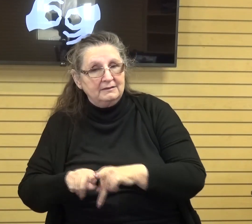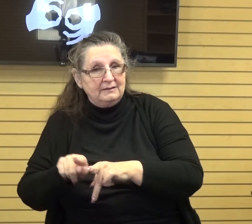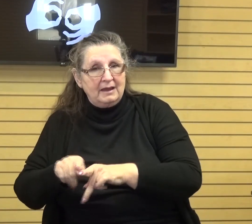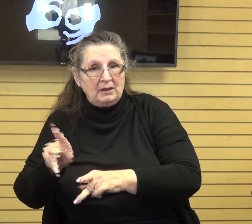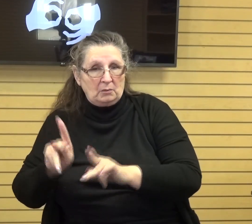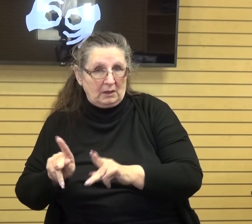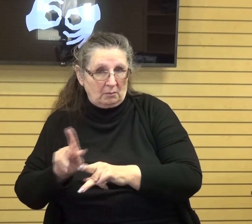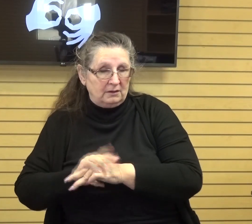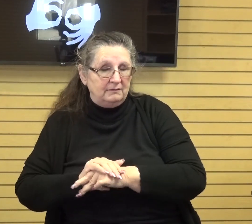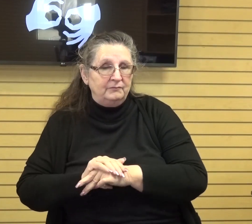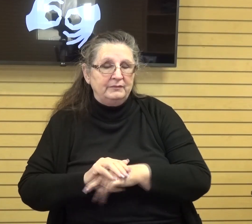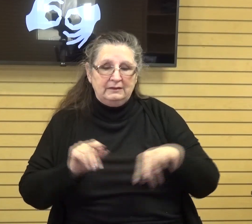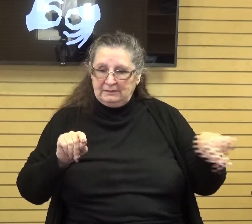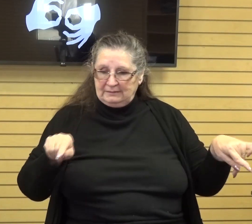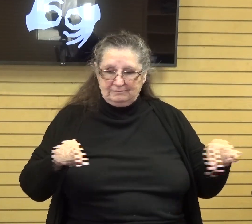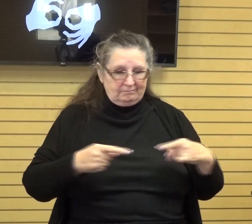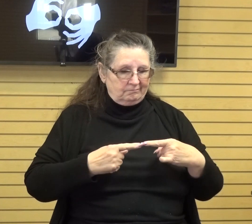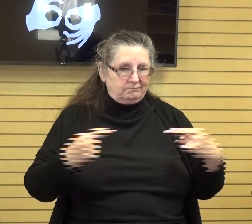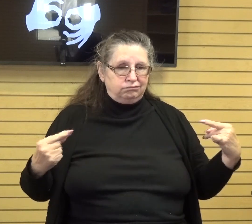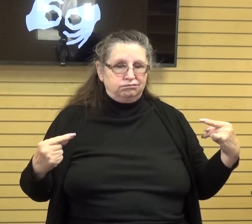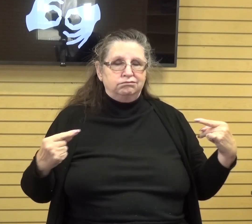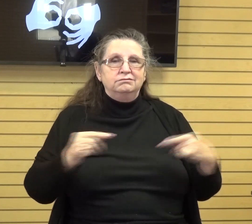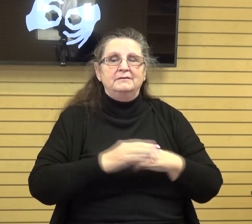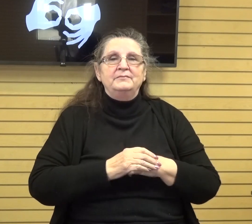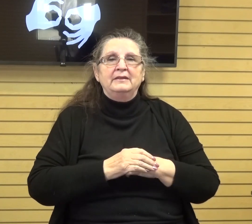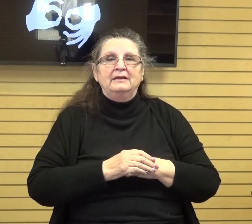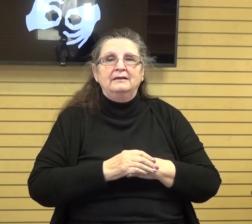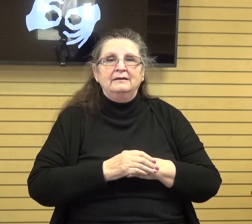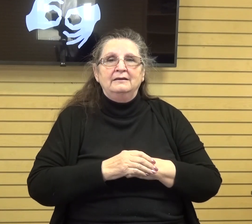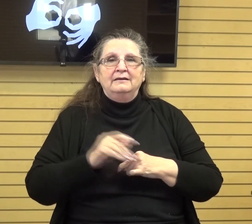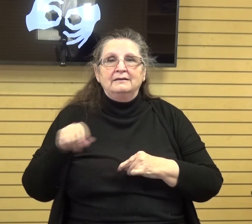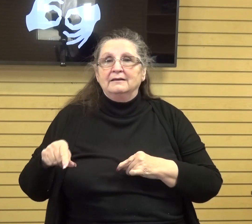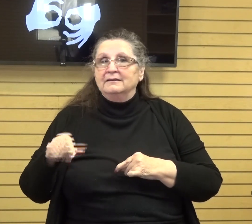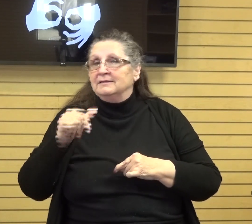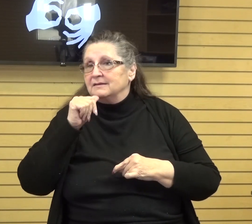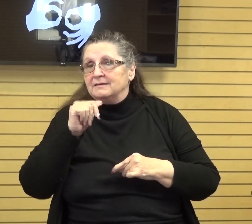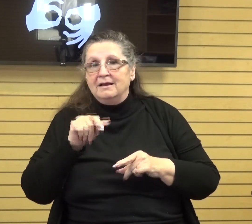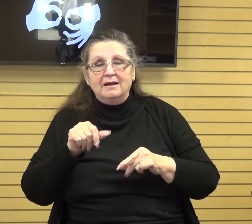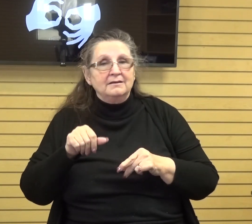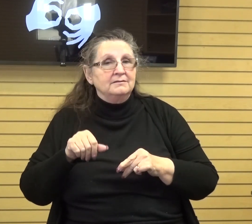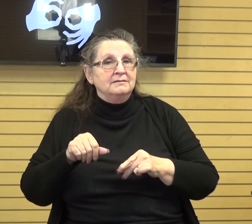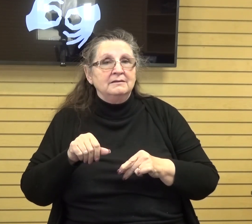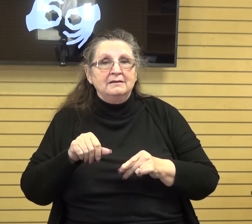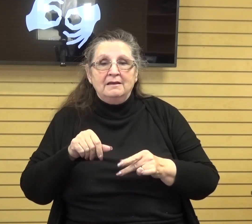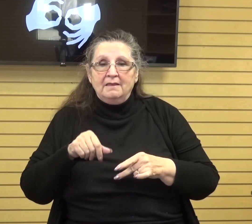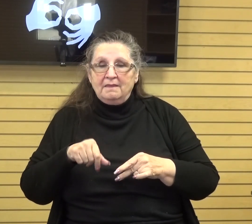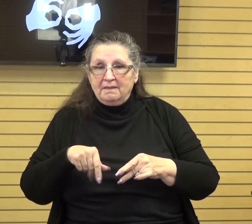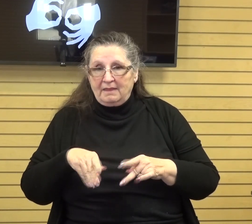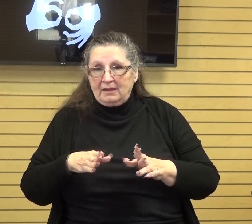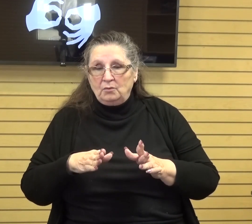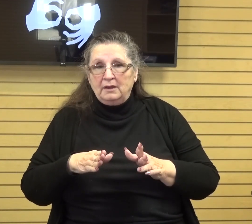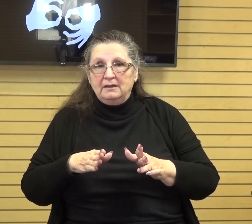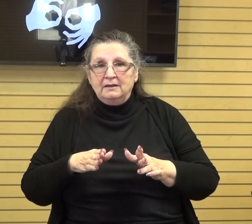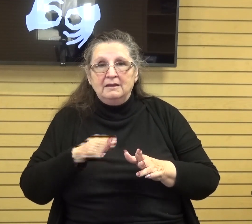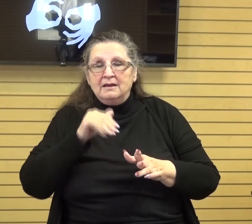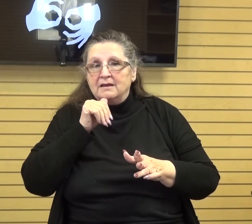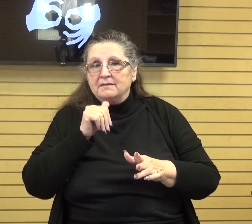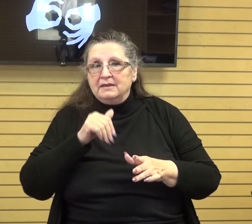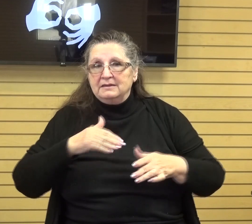it says the godly are not so what are they not so let's look back they do not delight in the